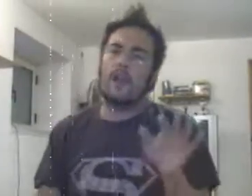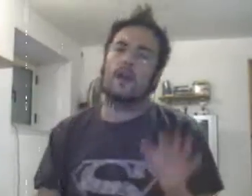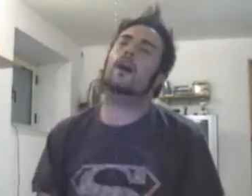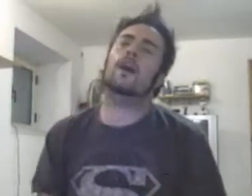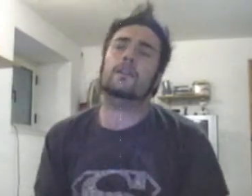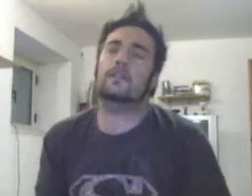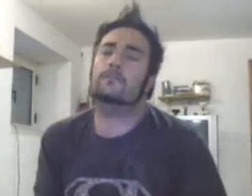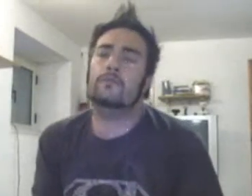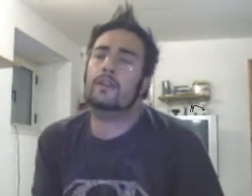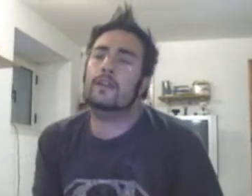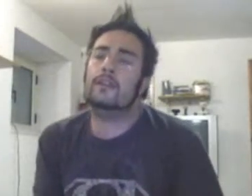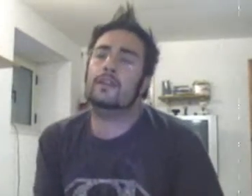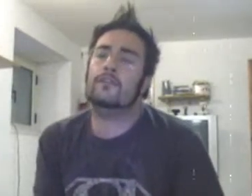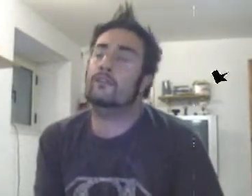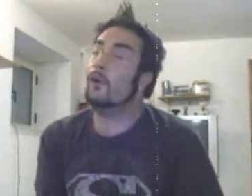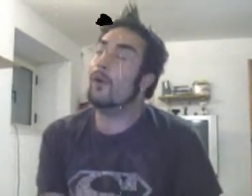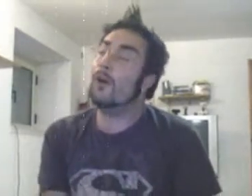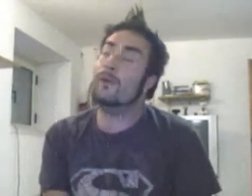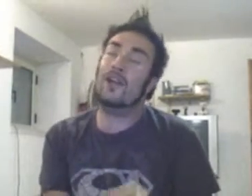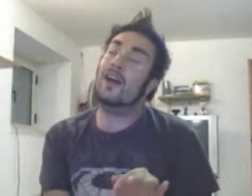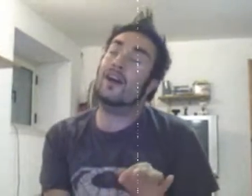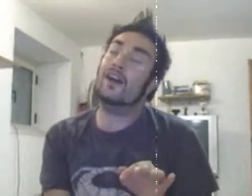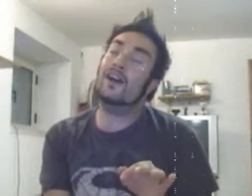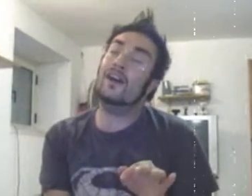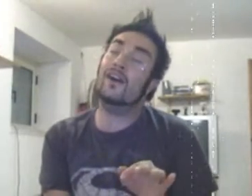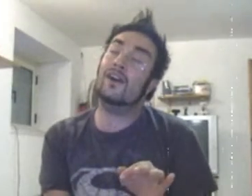I am ready for love